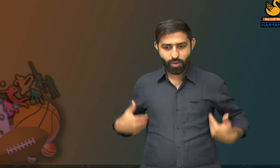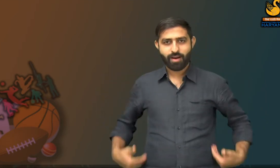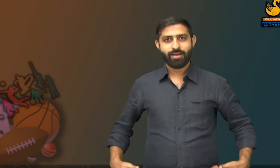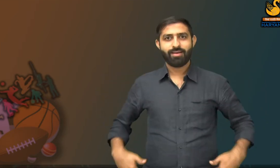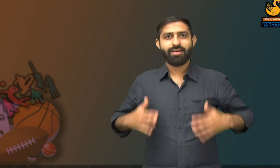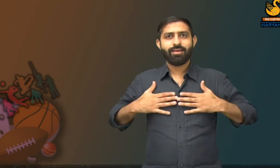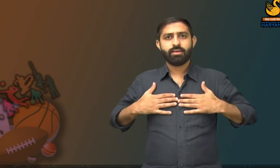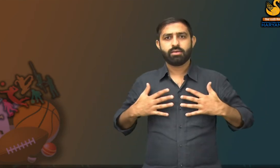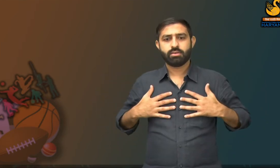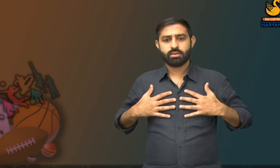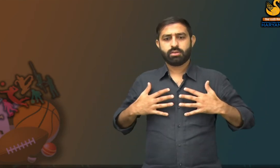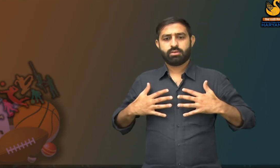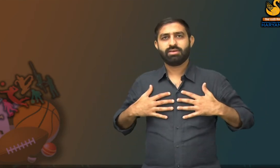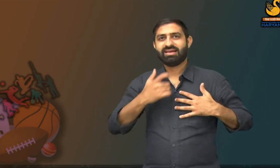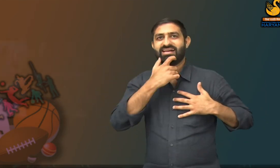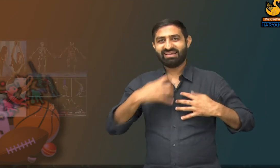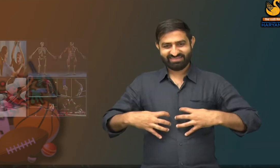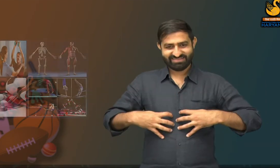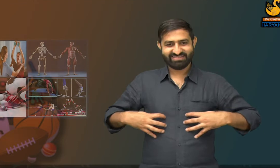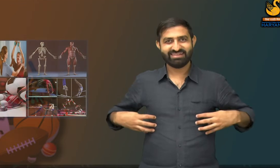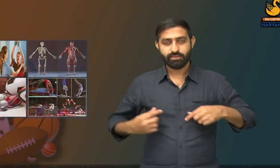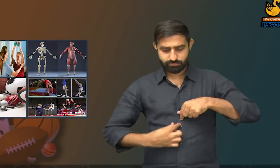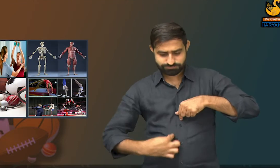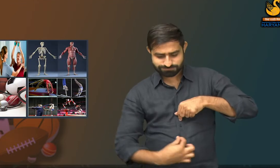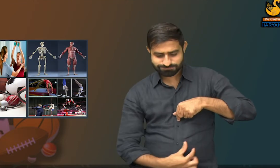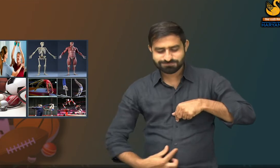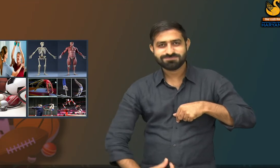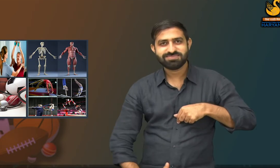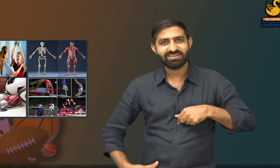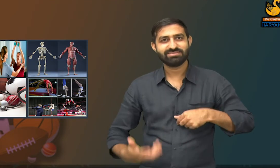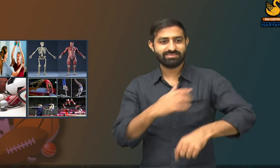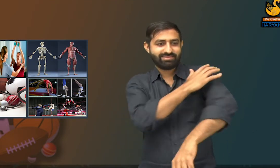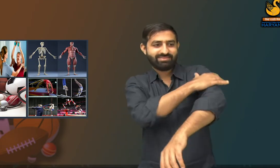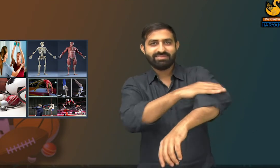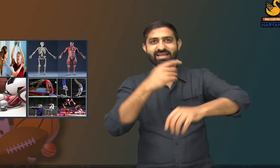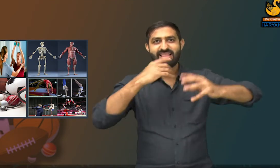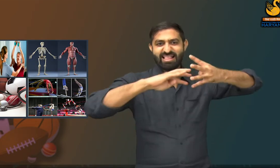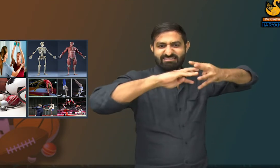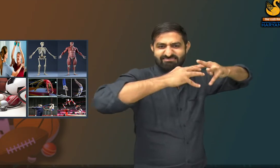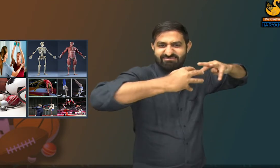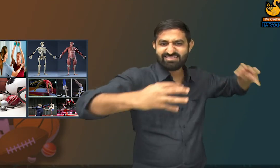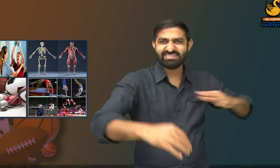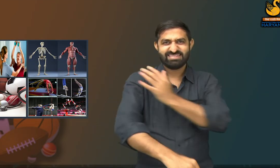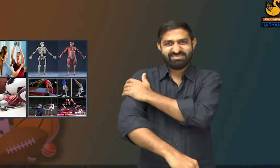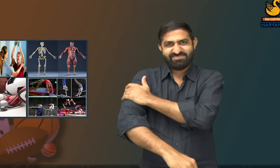Anatomy, the study of human body such as heart, lungs, intestine, veins,